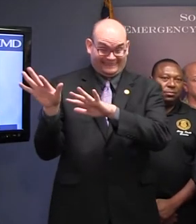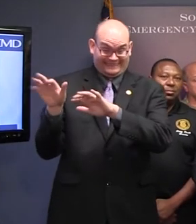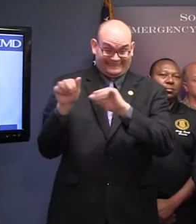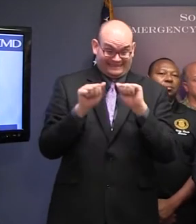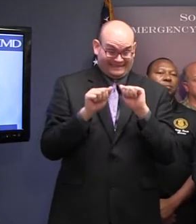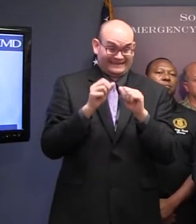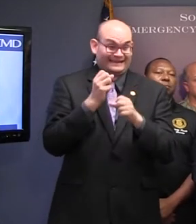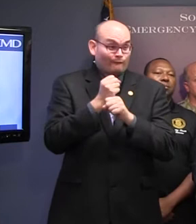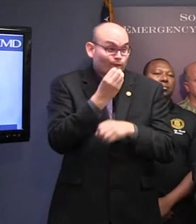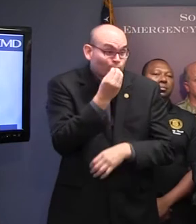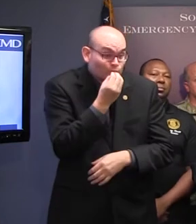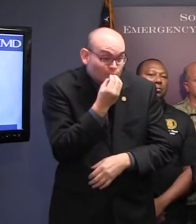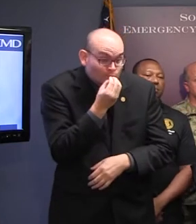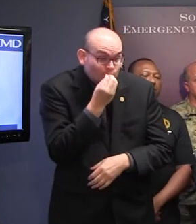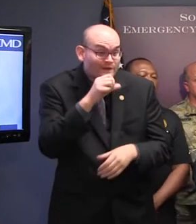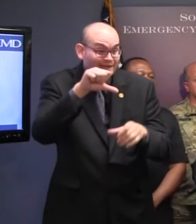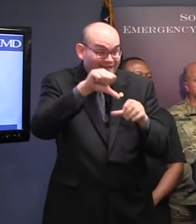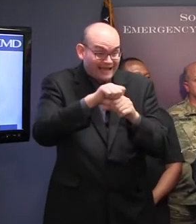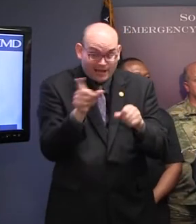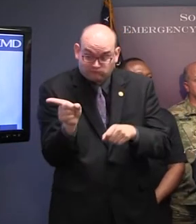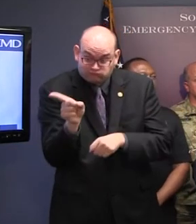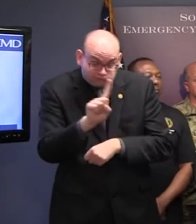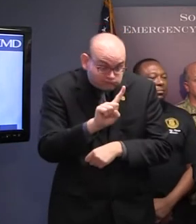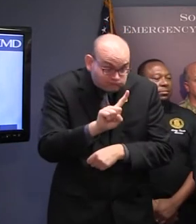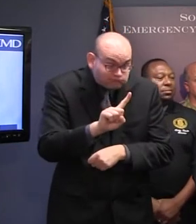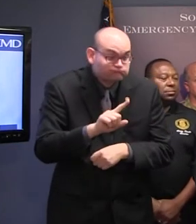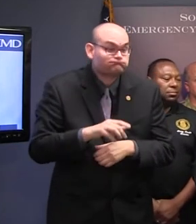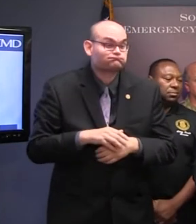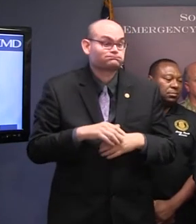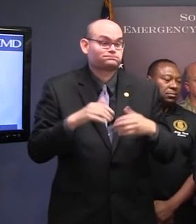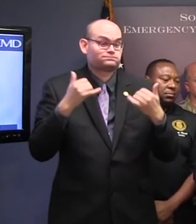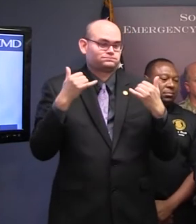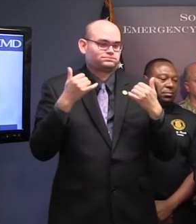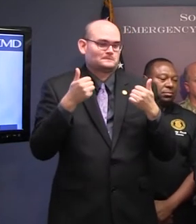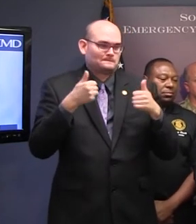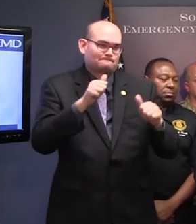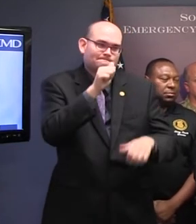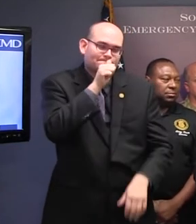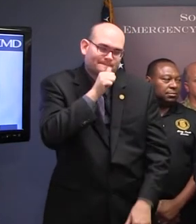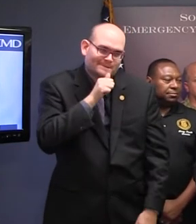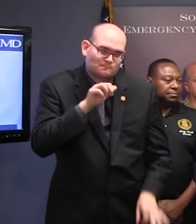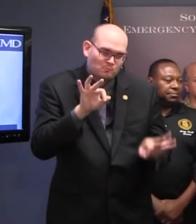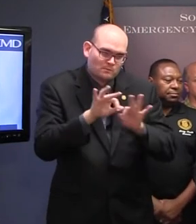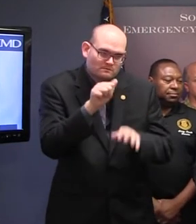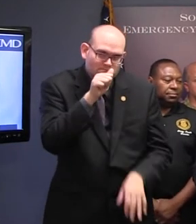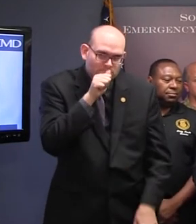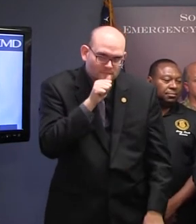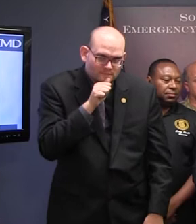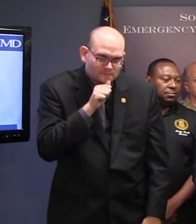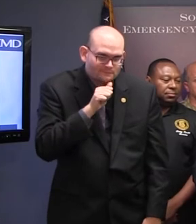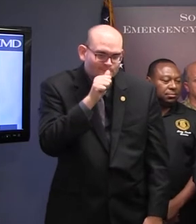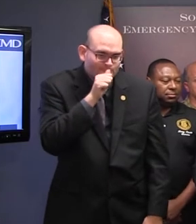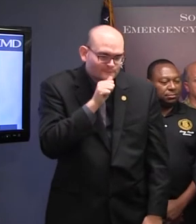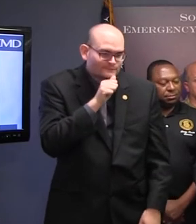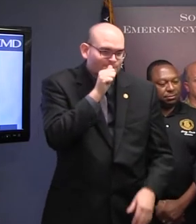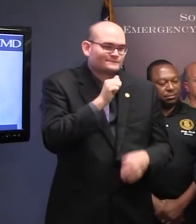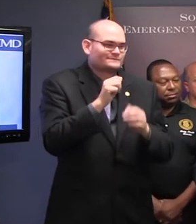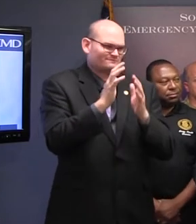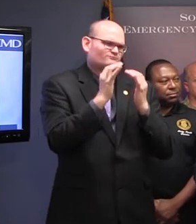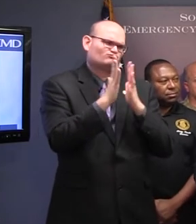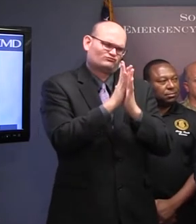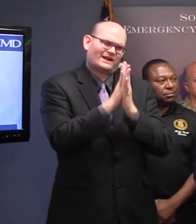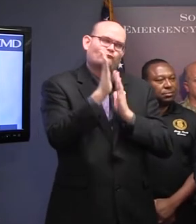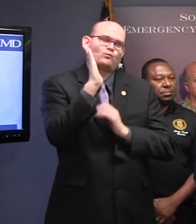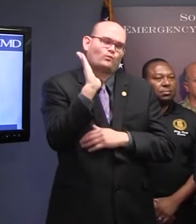We ask that you be patient. As we already mentioned, there is congestion on some of the roads currently. There will be heavy